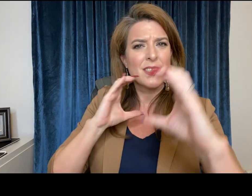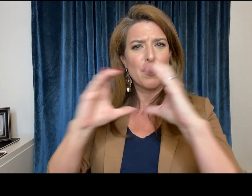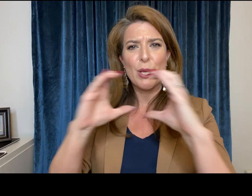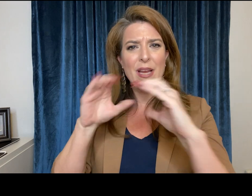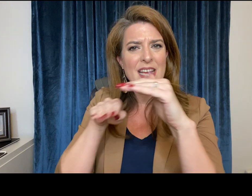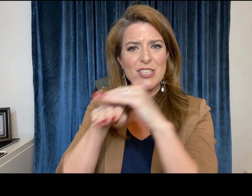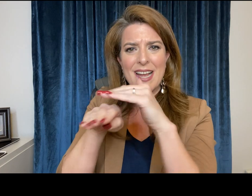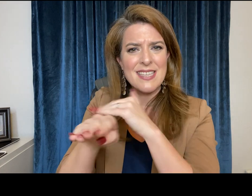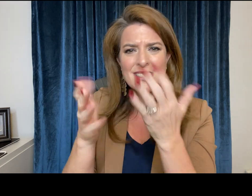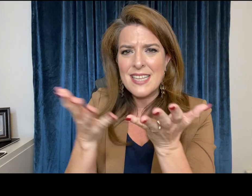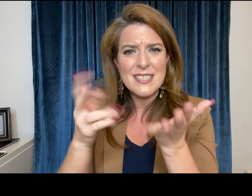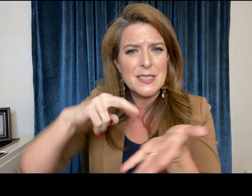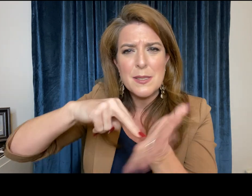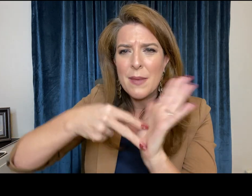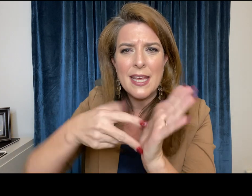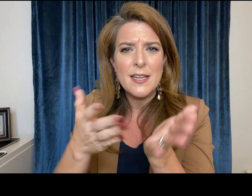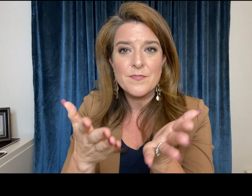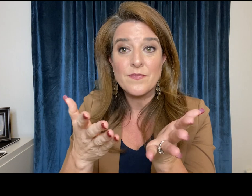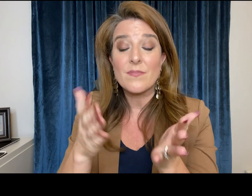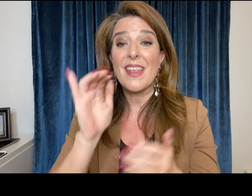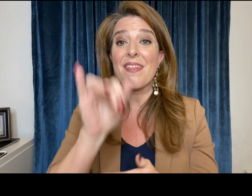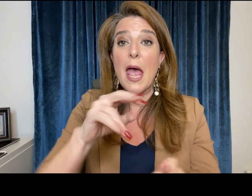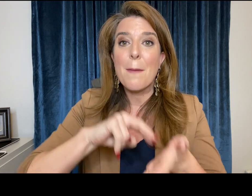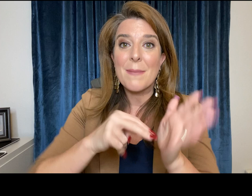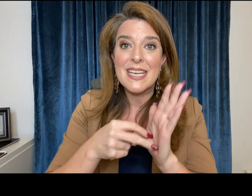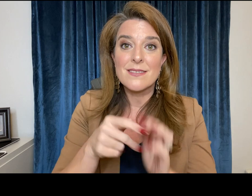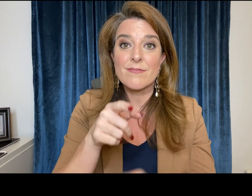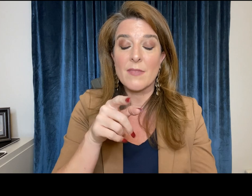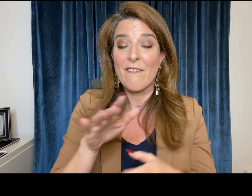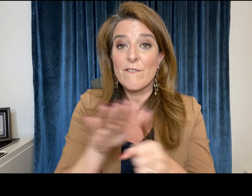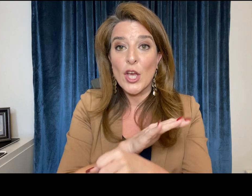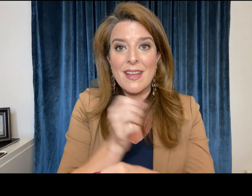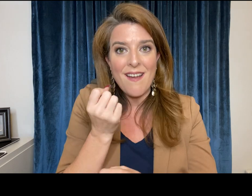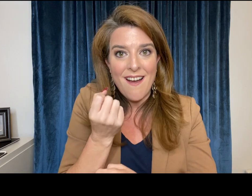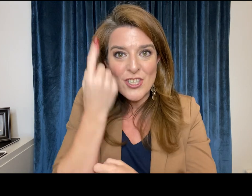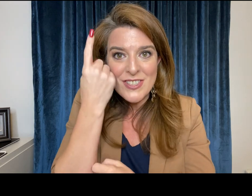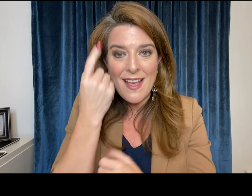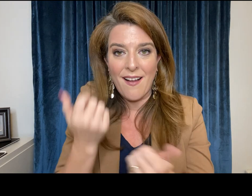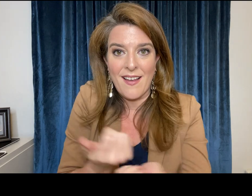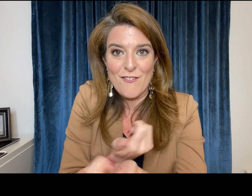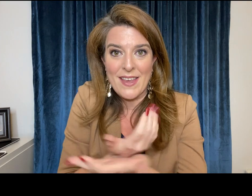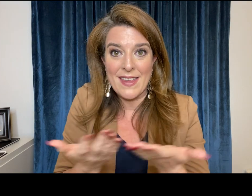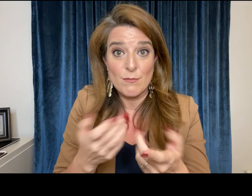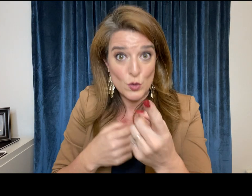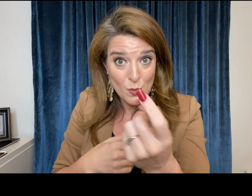so what does communication access mean well it means fully